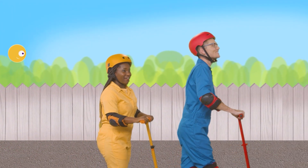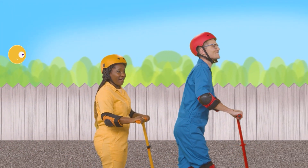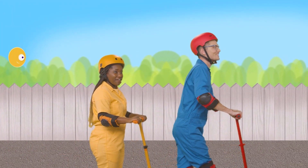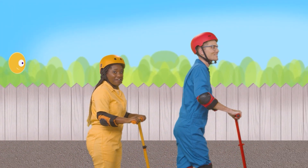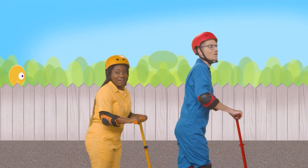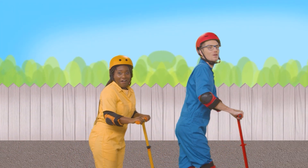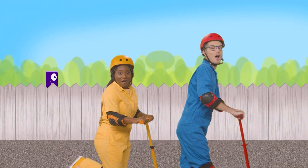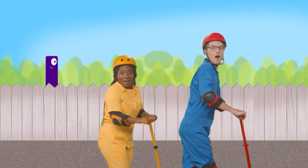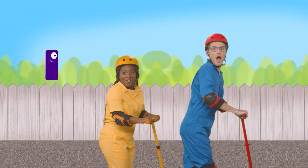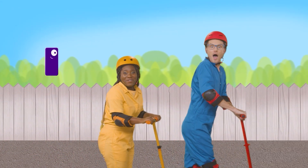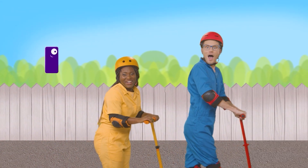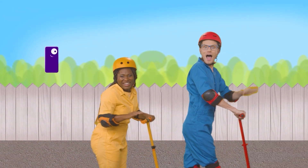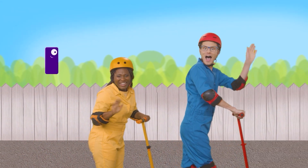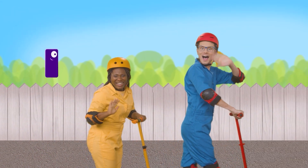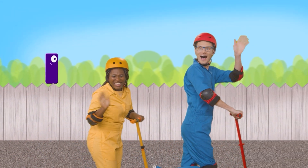Oh Yay